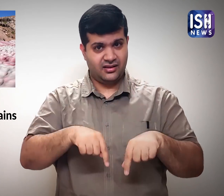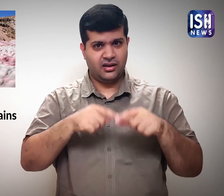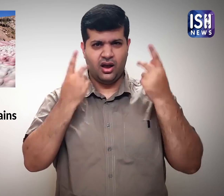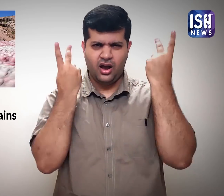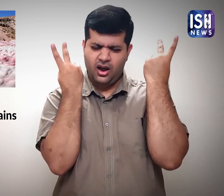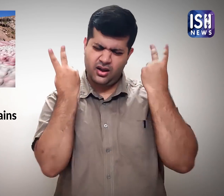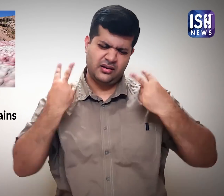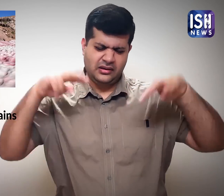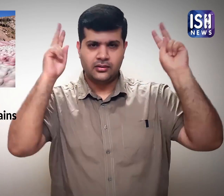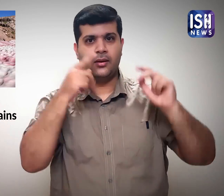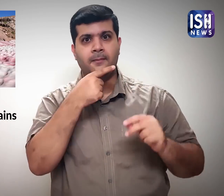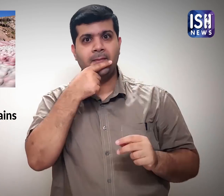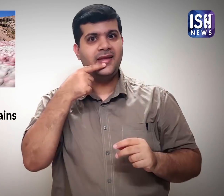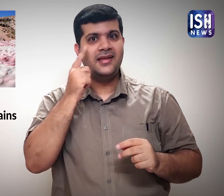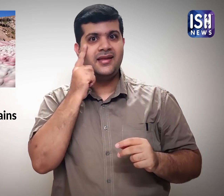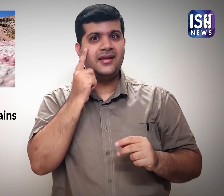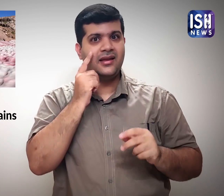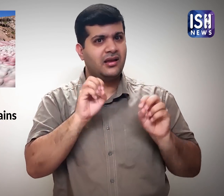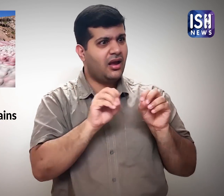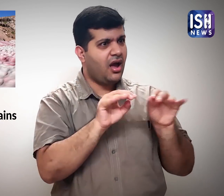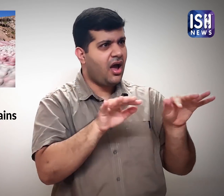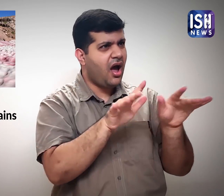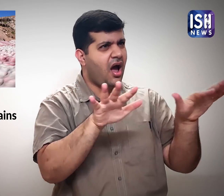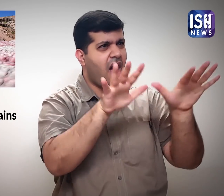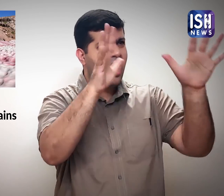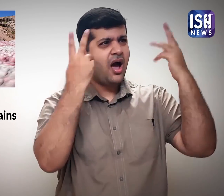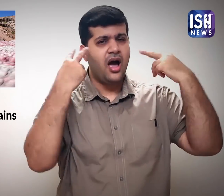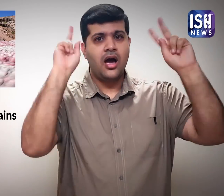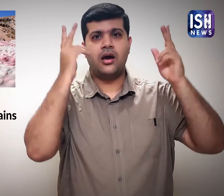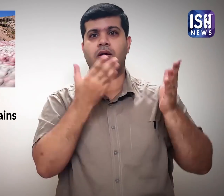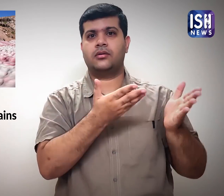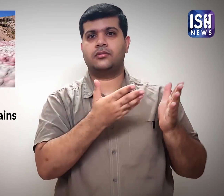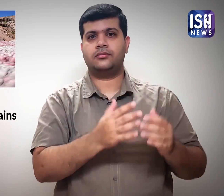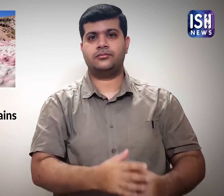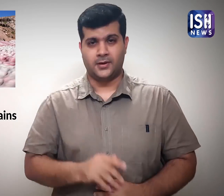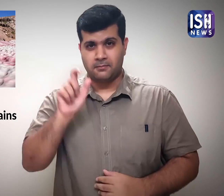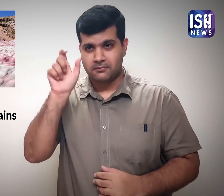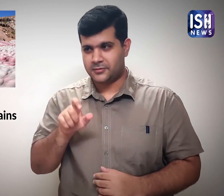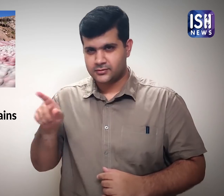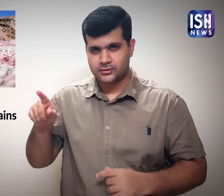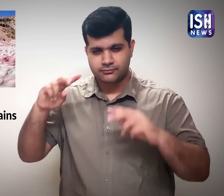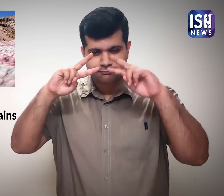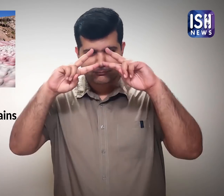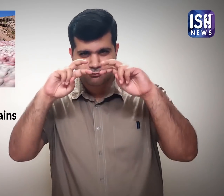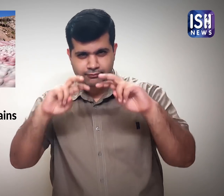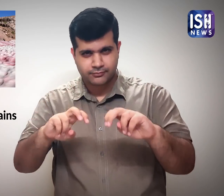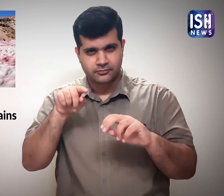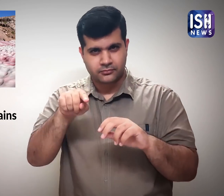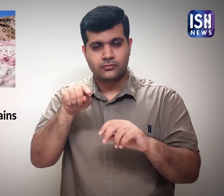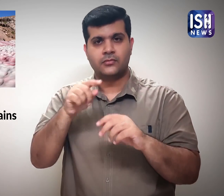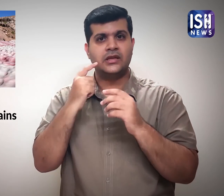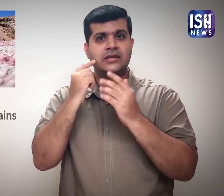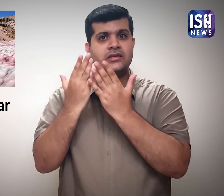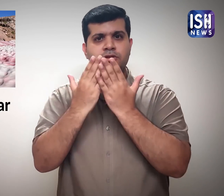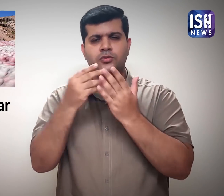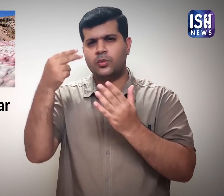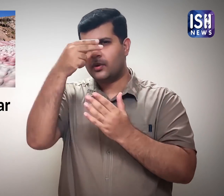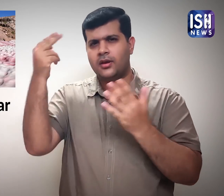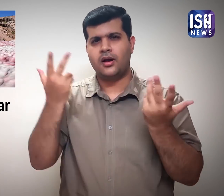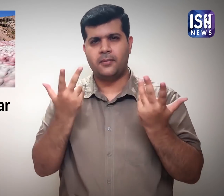However, this year, there is a lot of pink snow. A researcher at the Institute of Polar